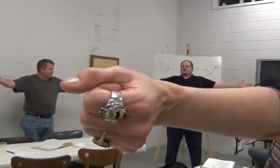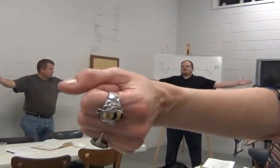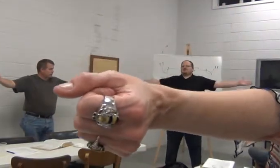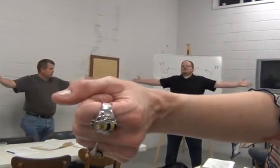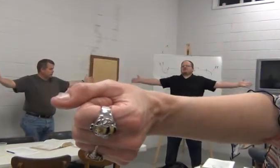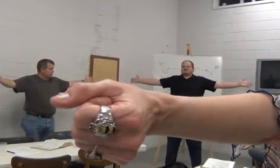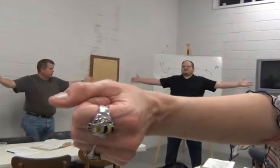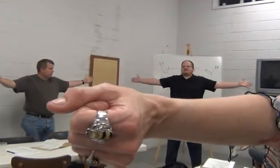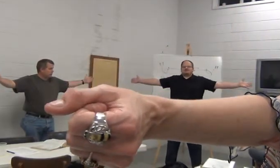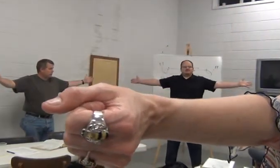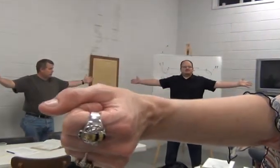is this?